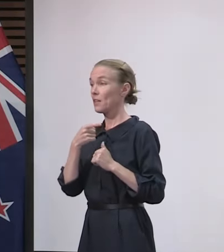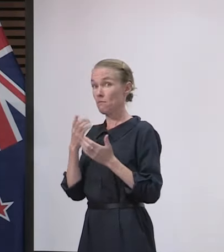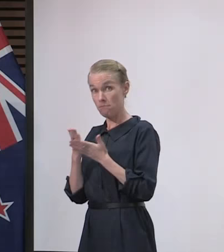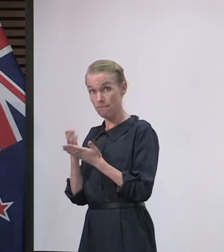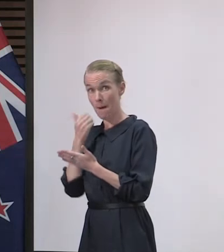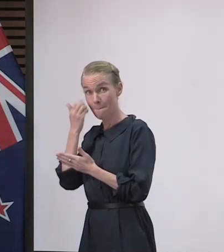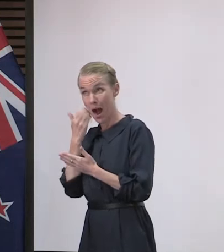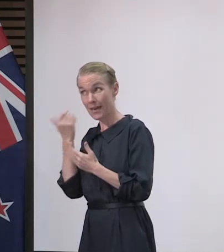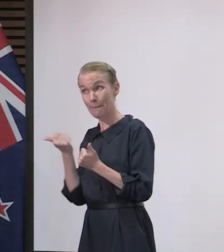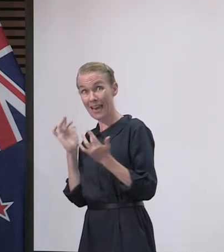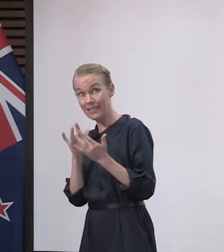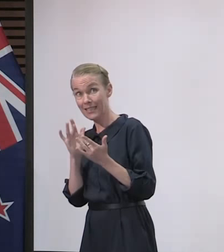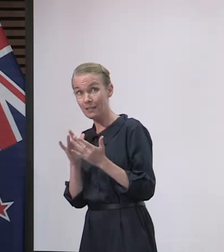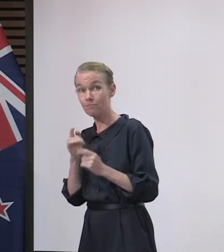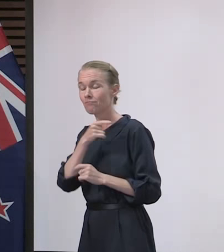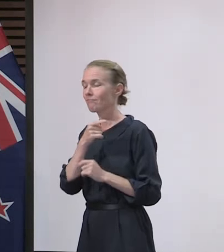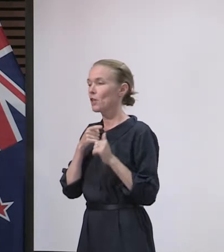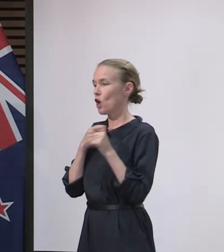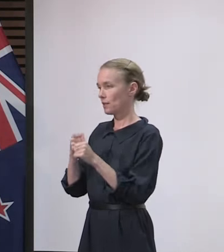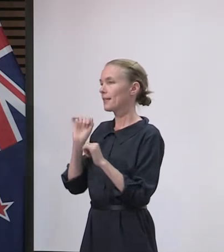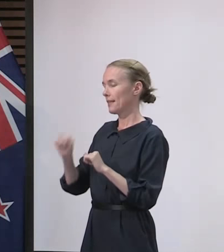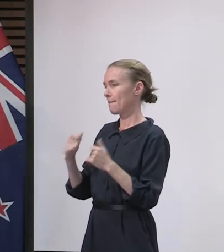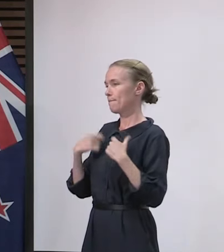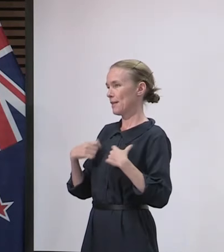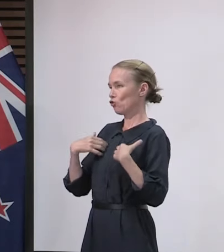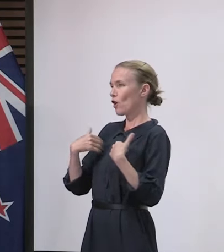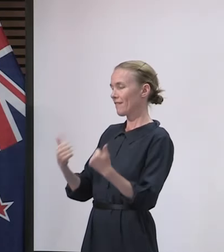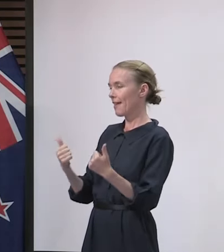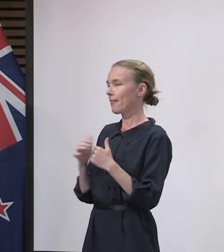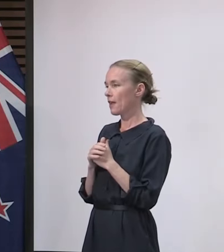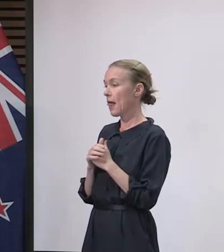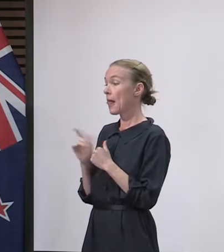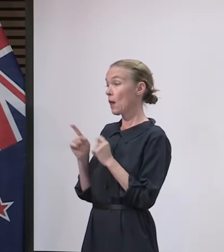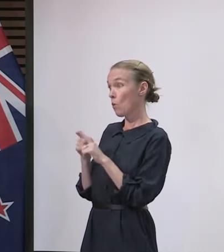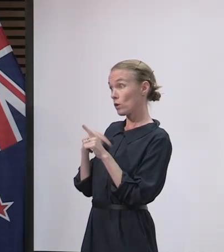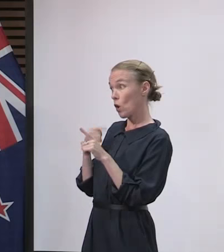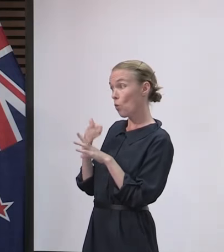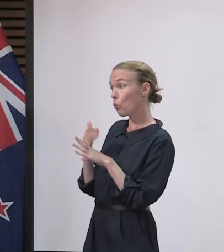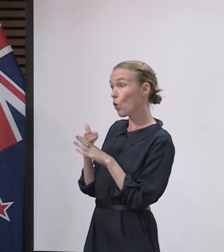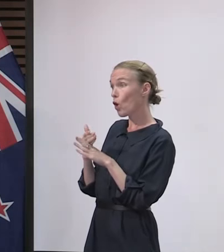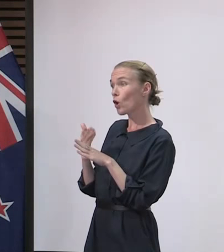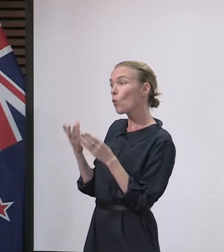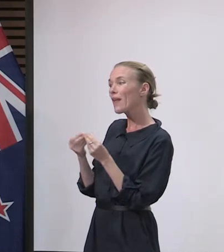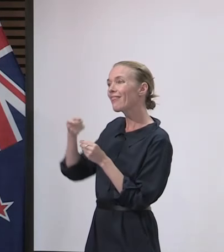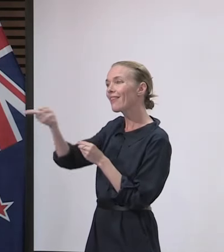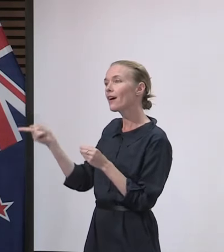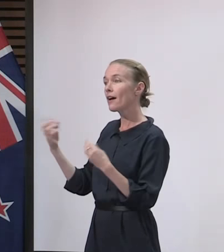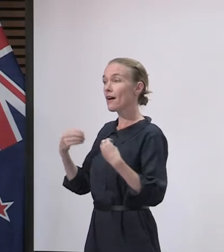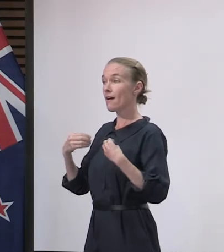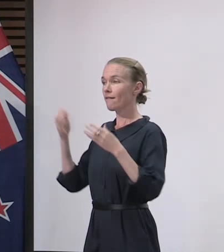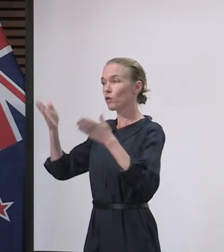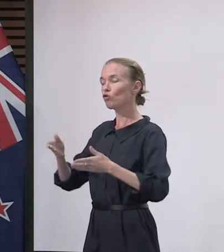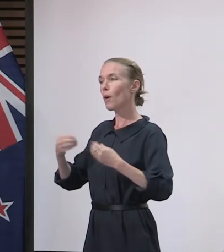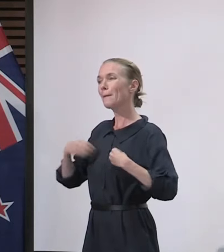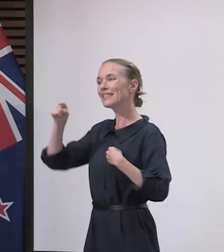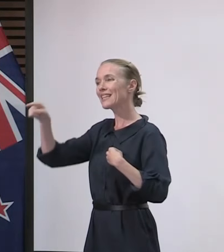on around Tangihanga, and, of course, we do have some dedicated Māori funeral directors as a group of those, so they're amongst those who are registering